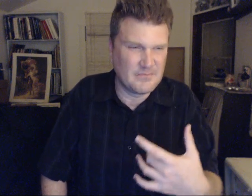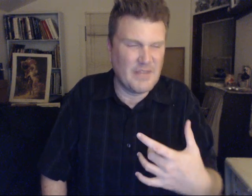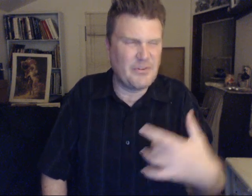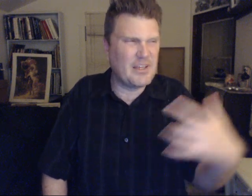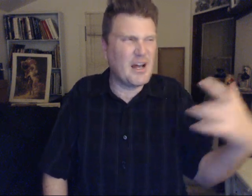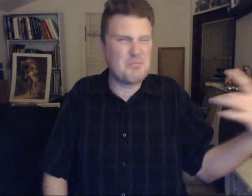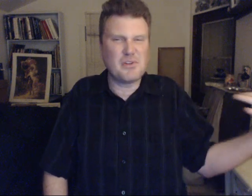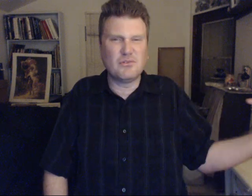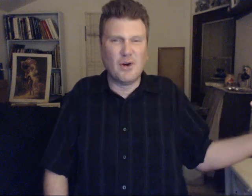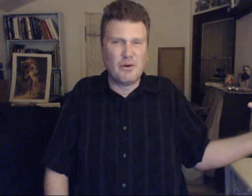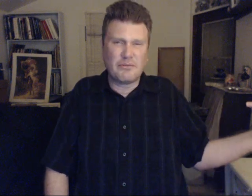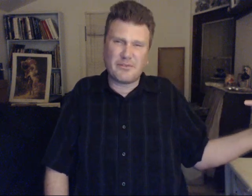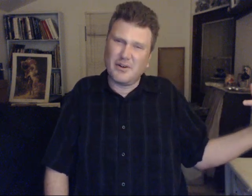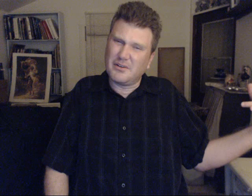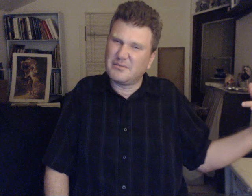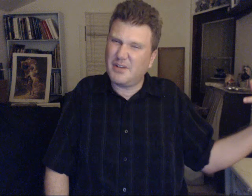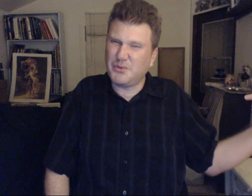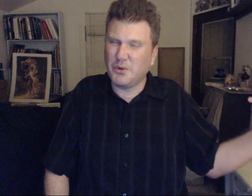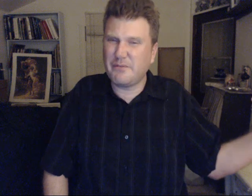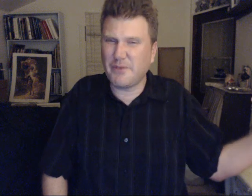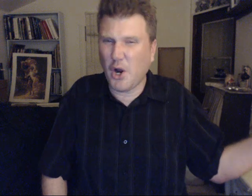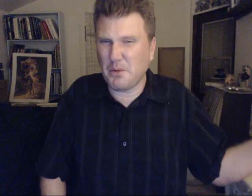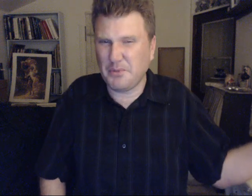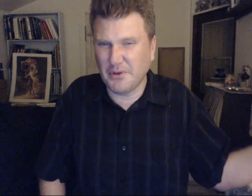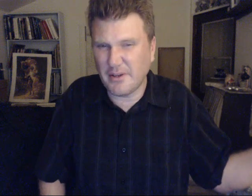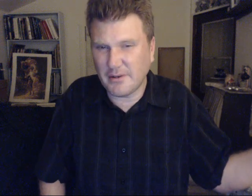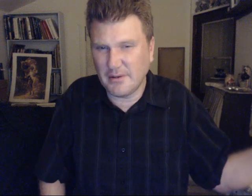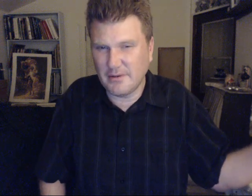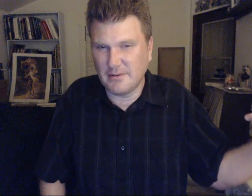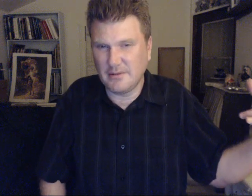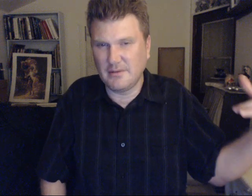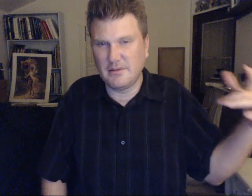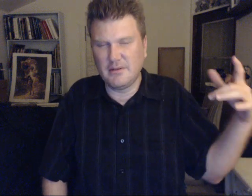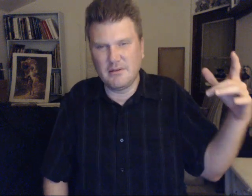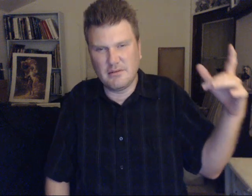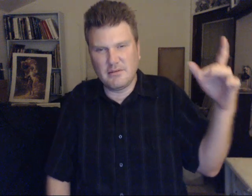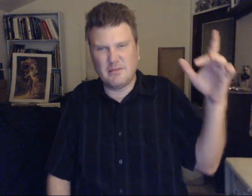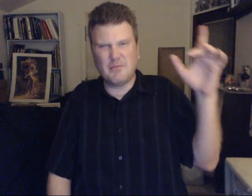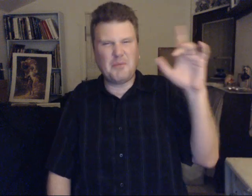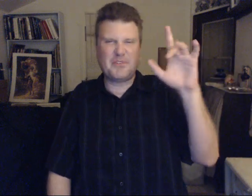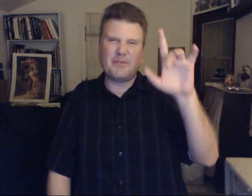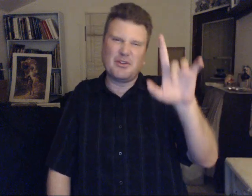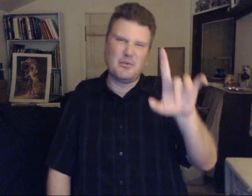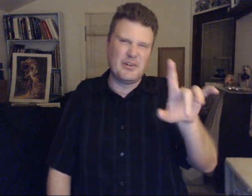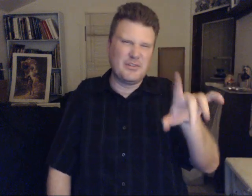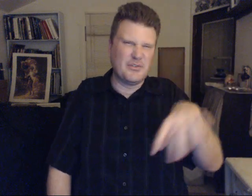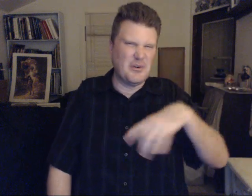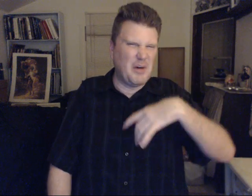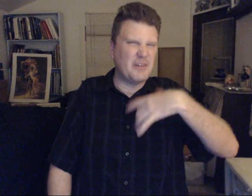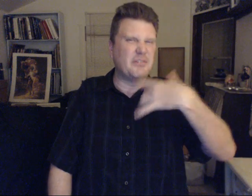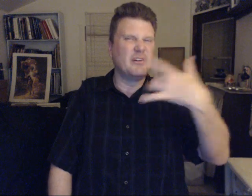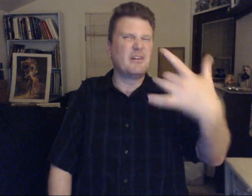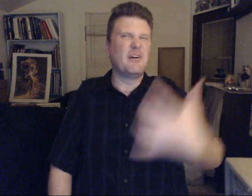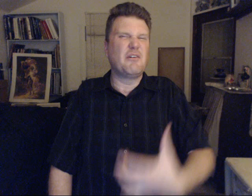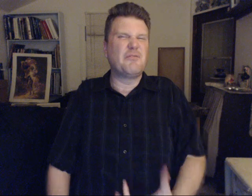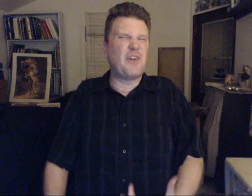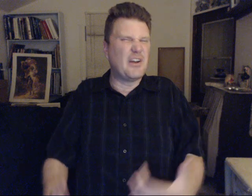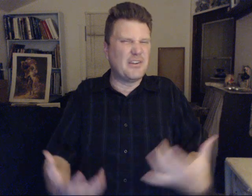If you cannot be alone. For a 24 hour period. There might be something. You want to do about. Finding